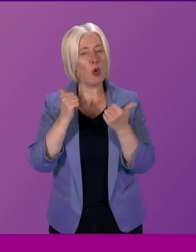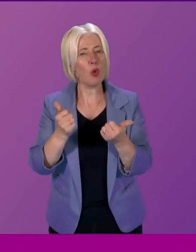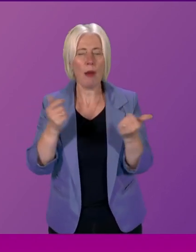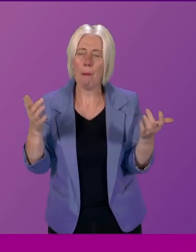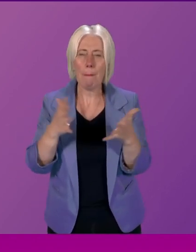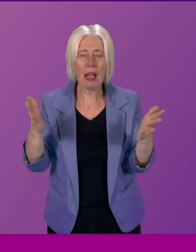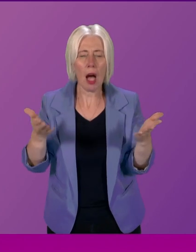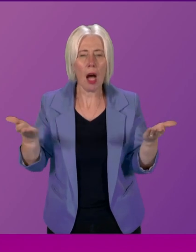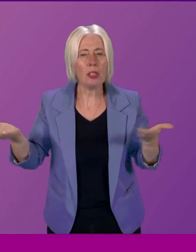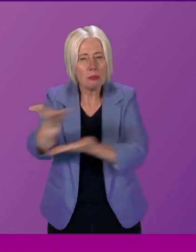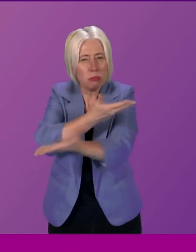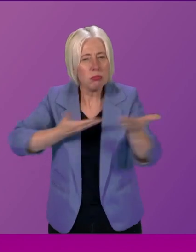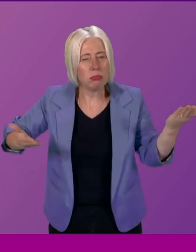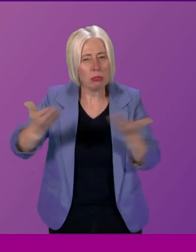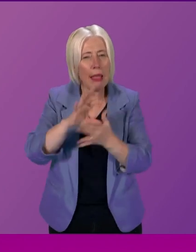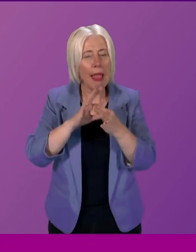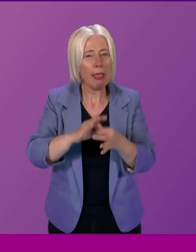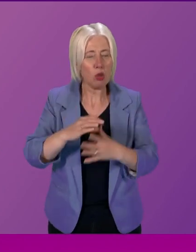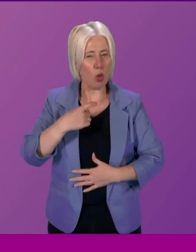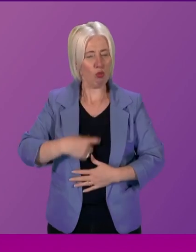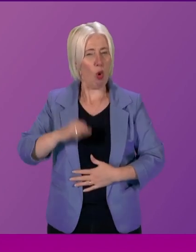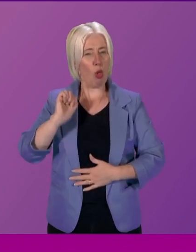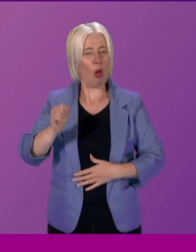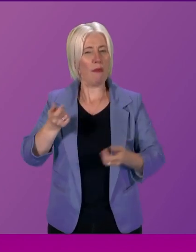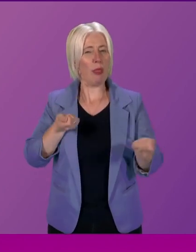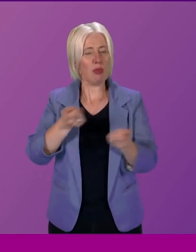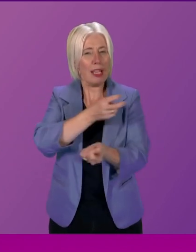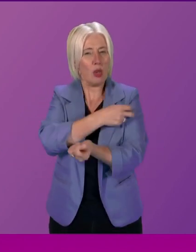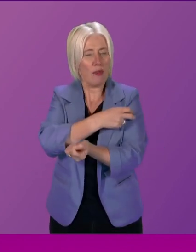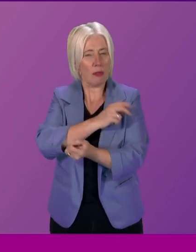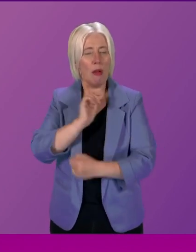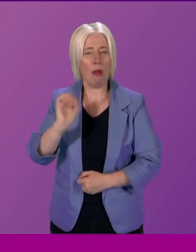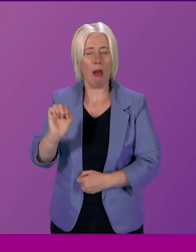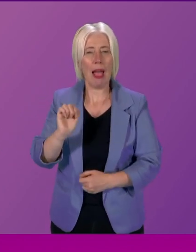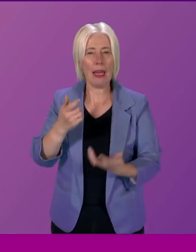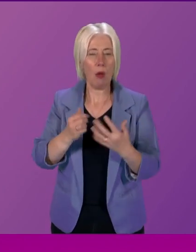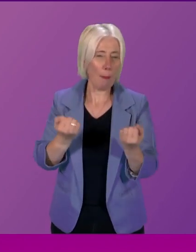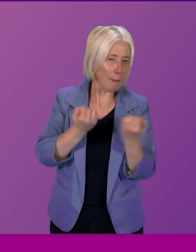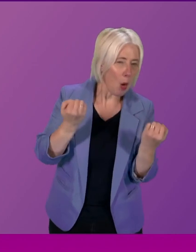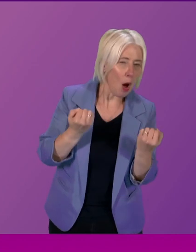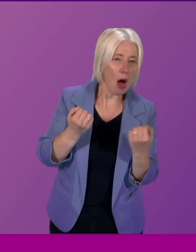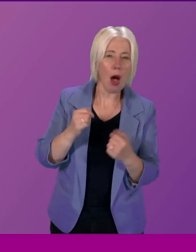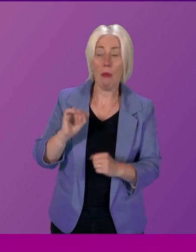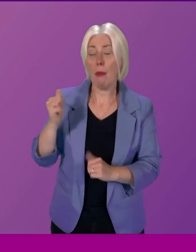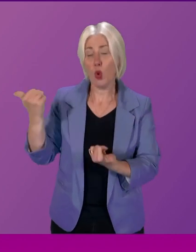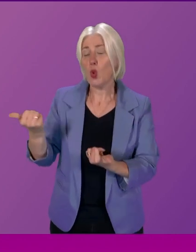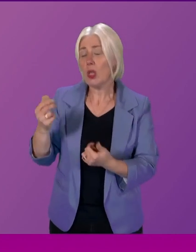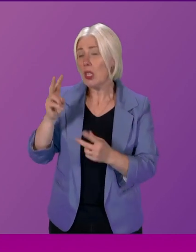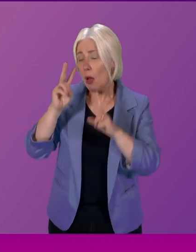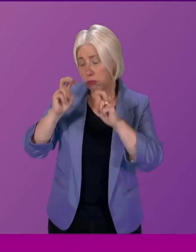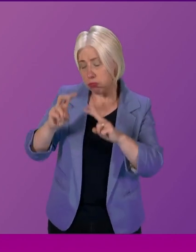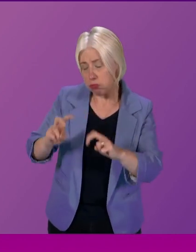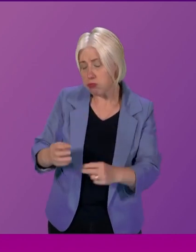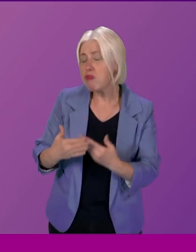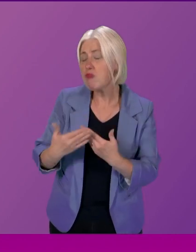discussion and debate around that and I'm glad to hear Martin Whitfield and his contribution speak about how his committee may look at that. Presiding officer